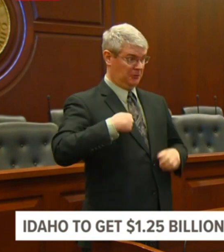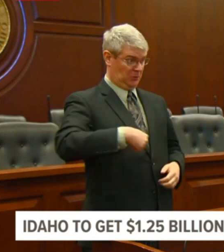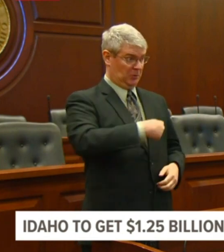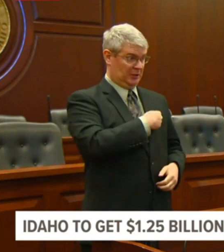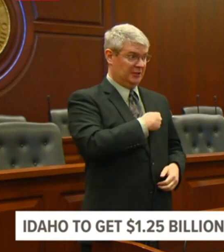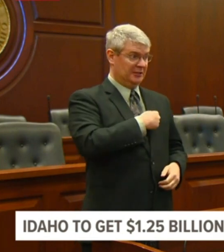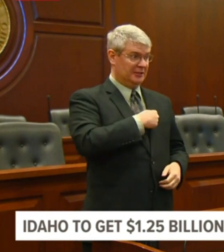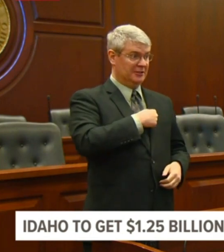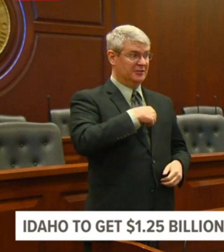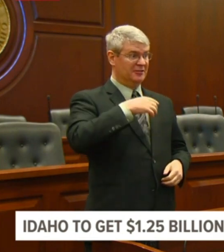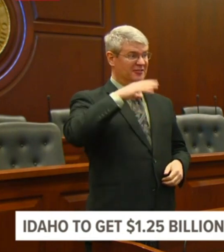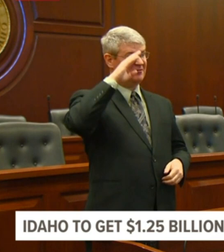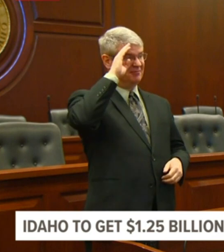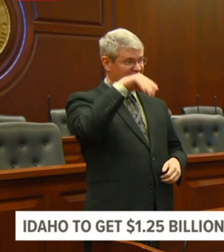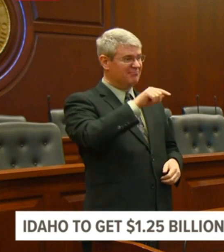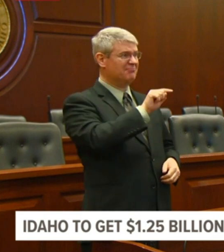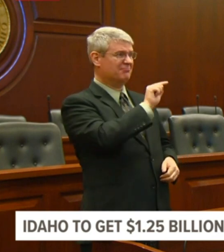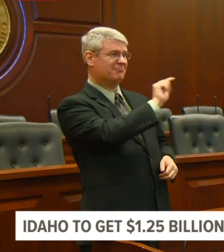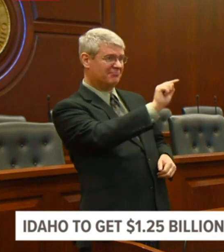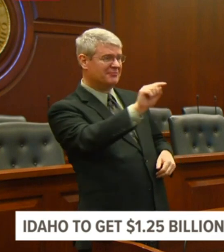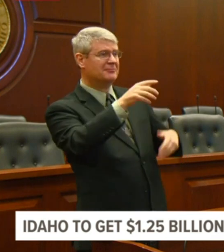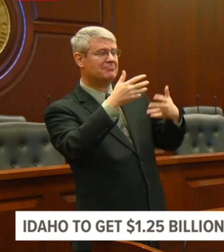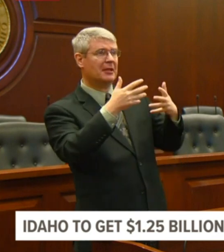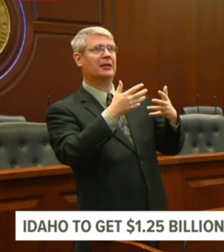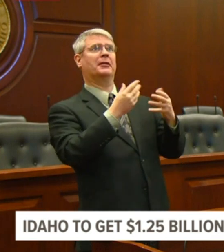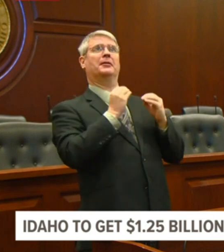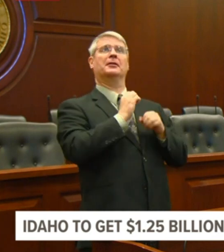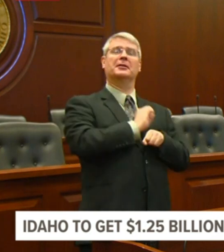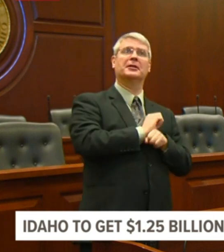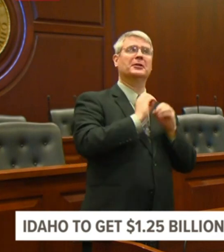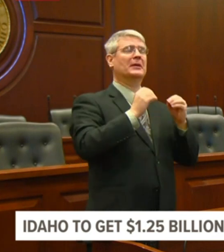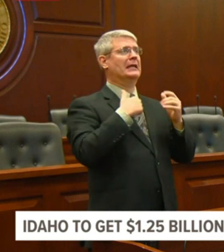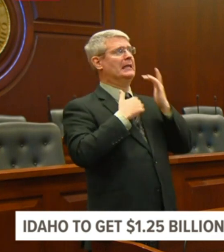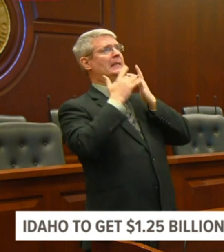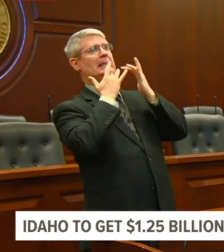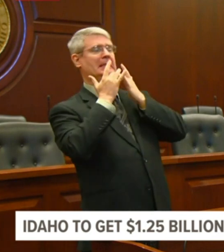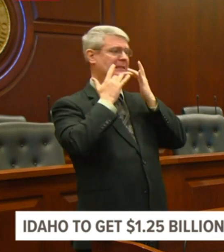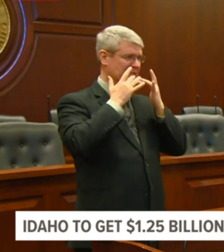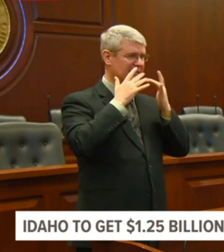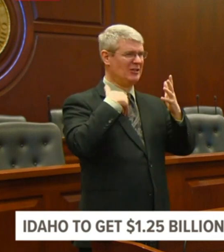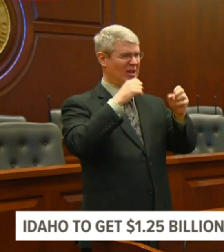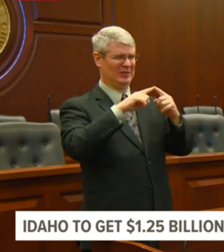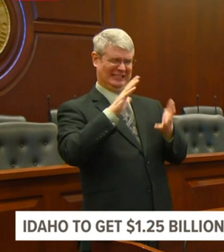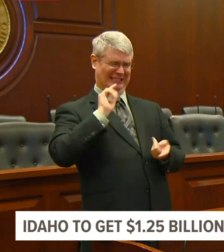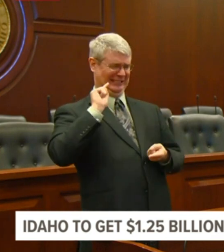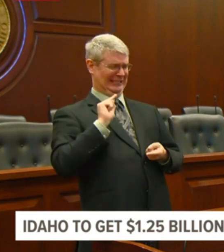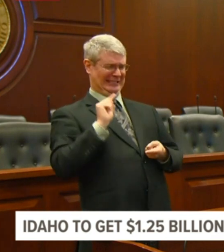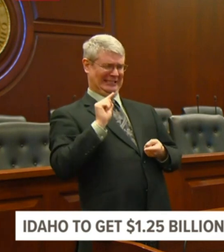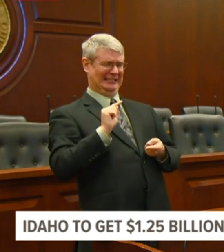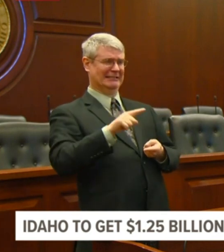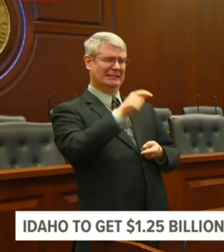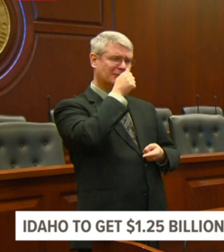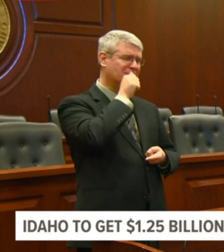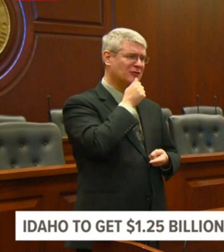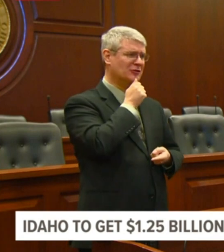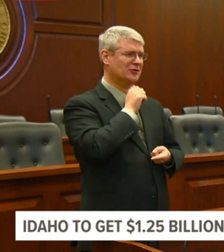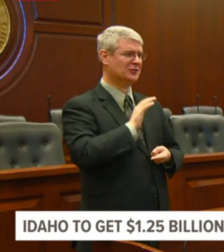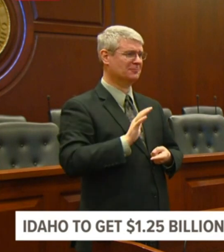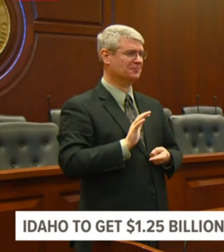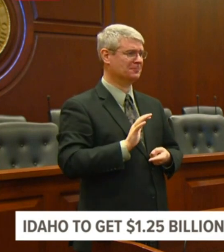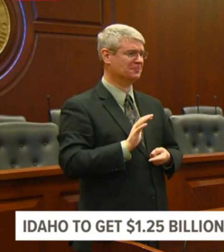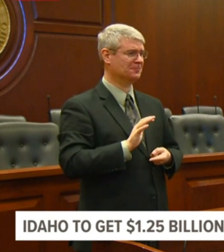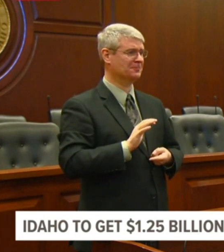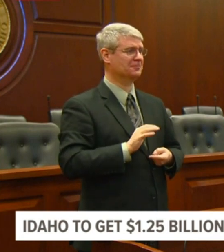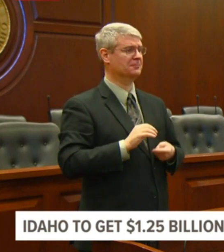Also today, I'm signing a proclamation to help Idahoans who are temporarily unable to